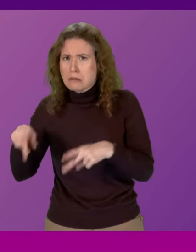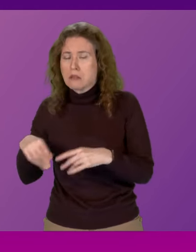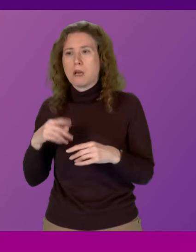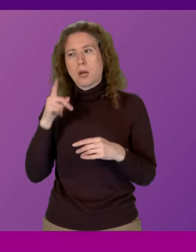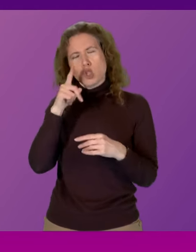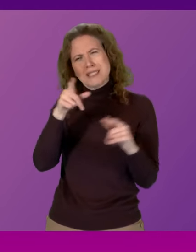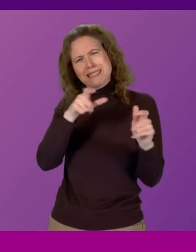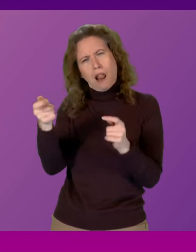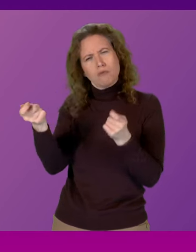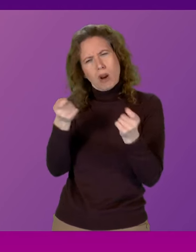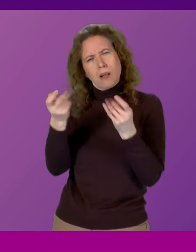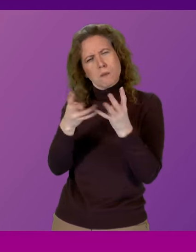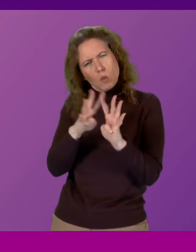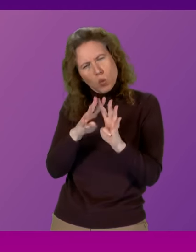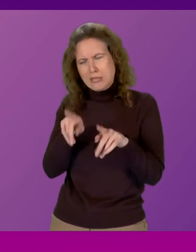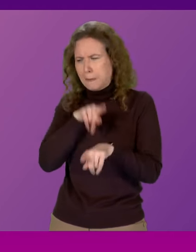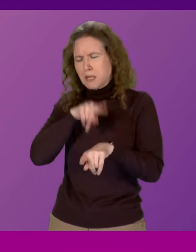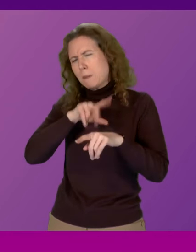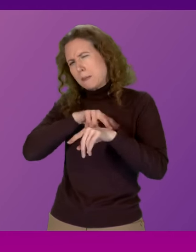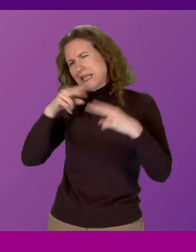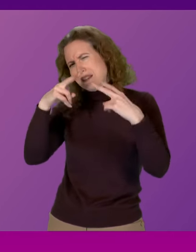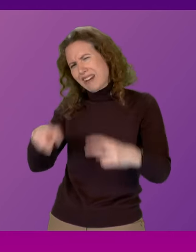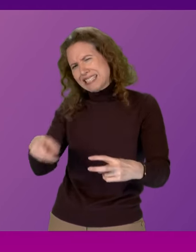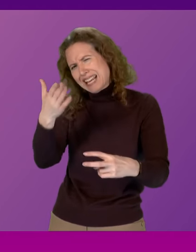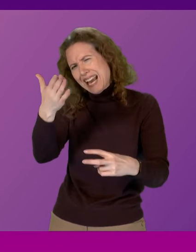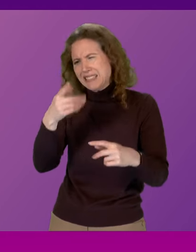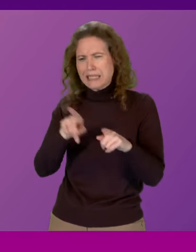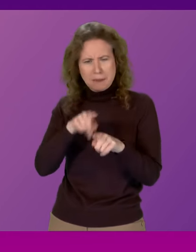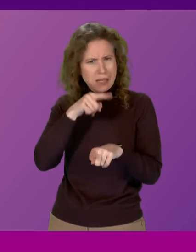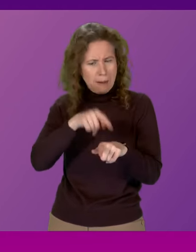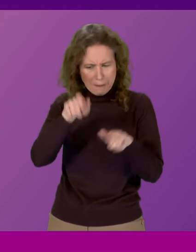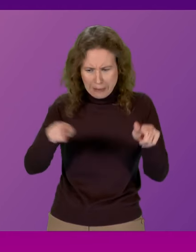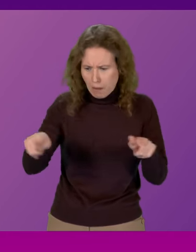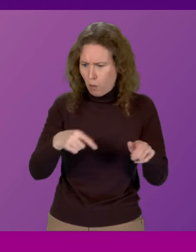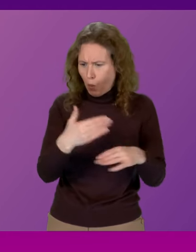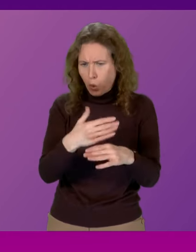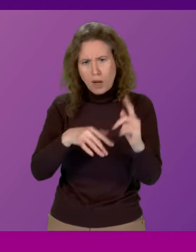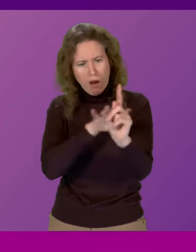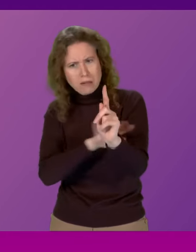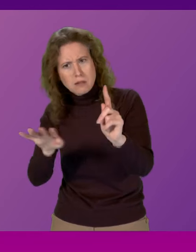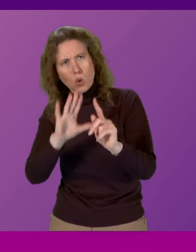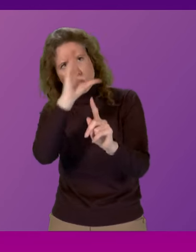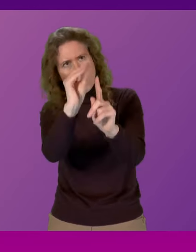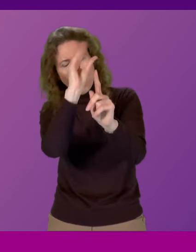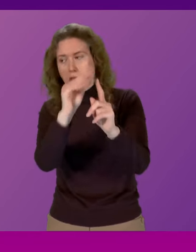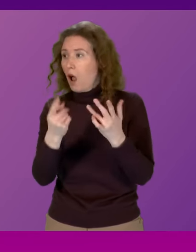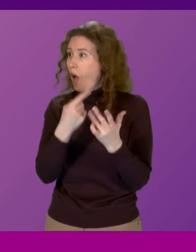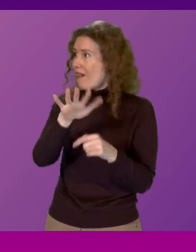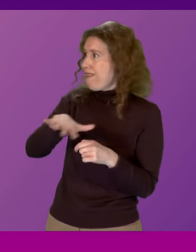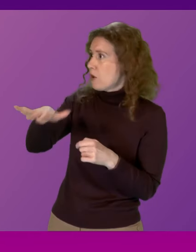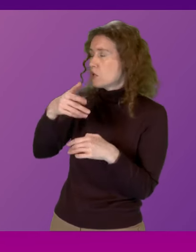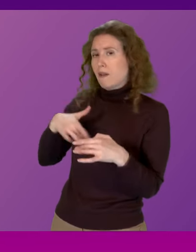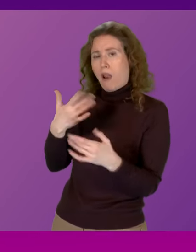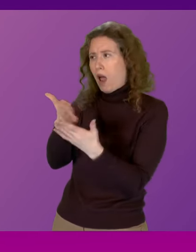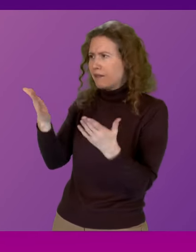police investigate her actions and those of the people who report to her. In any other walk of life, suspects would not be allowed to walk